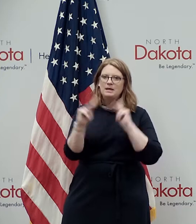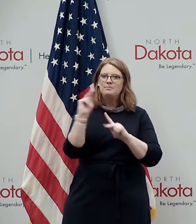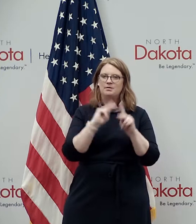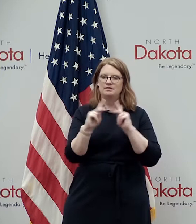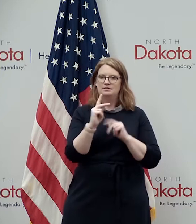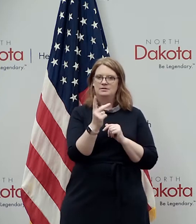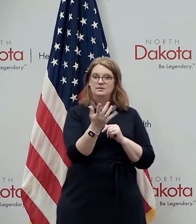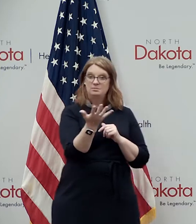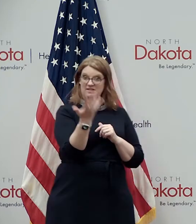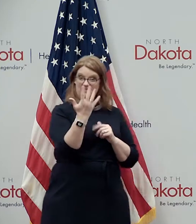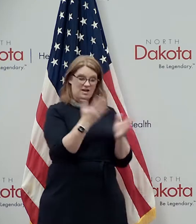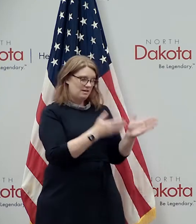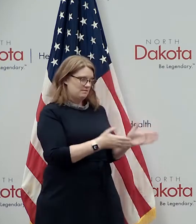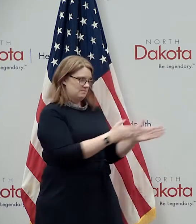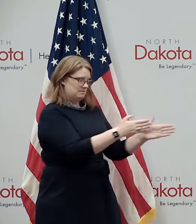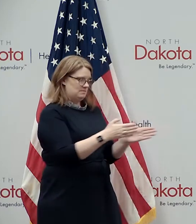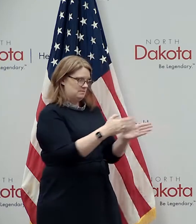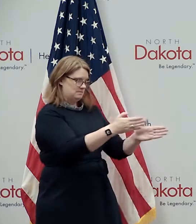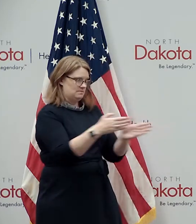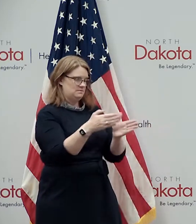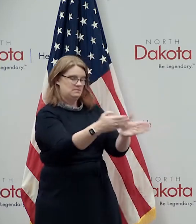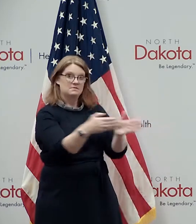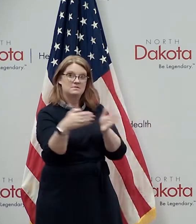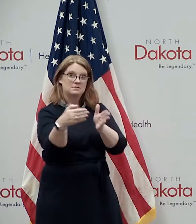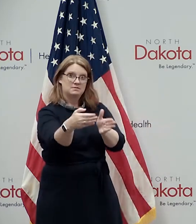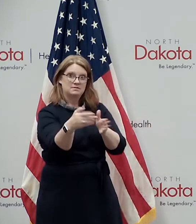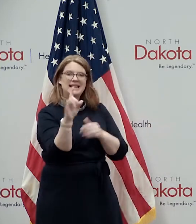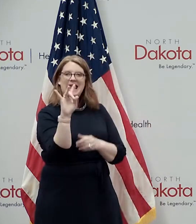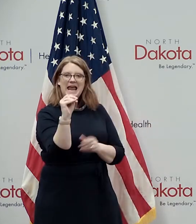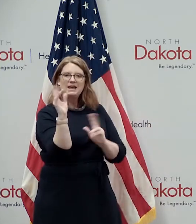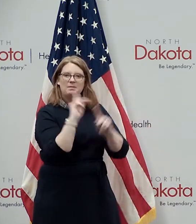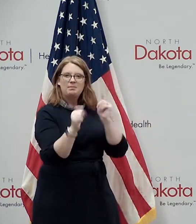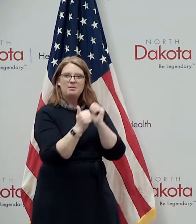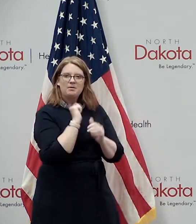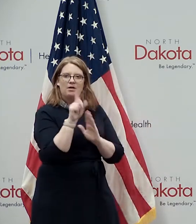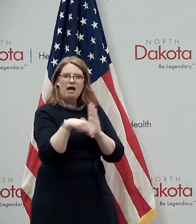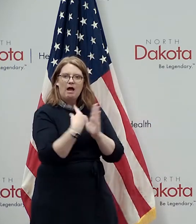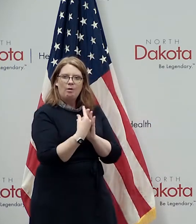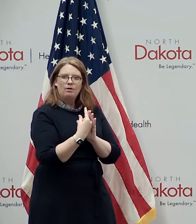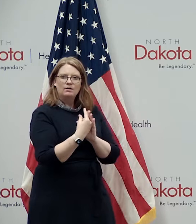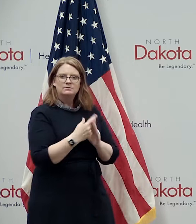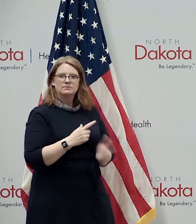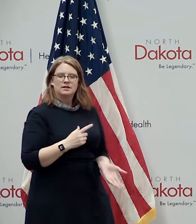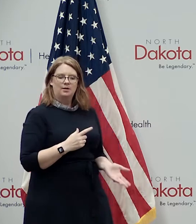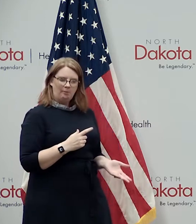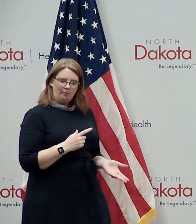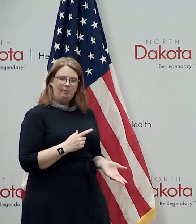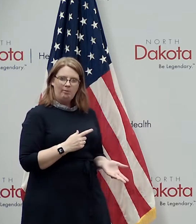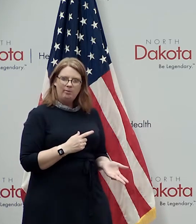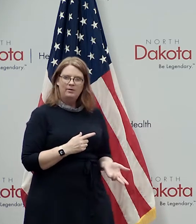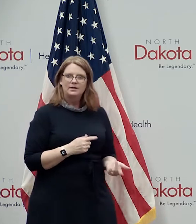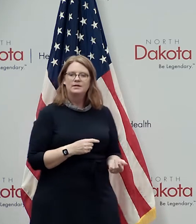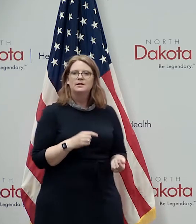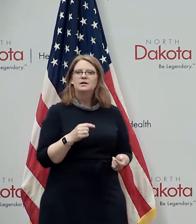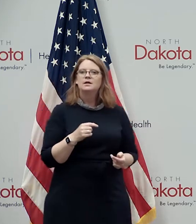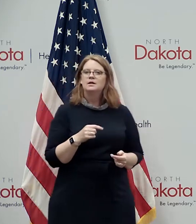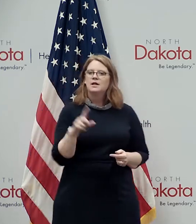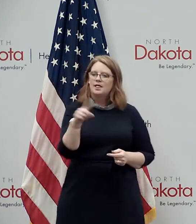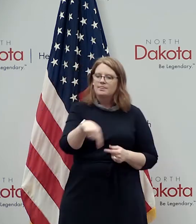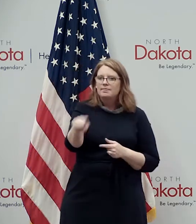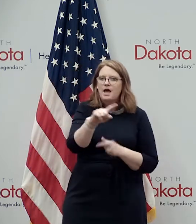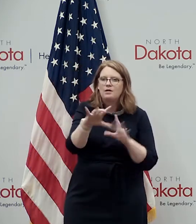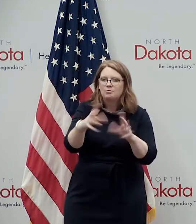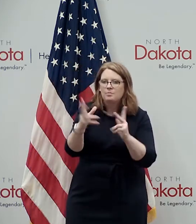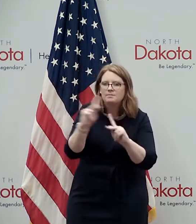drive-through testing per hour but because of their curiosity their